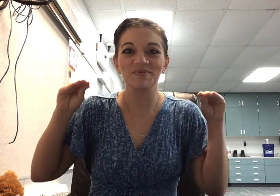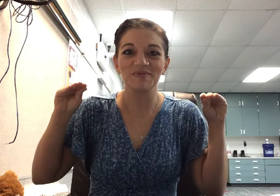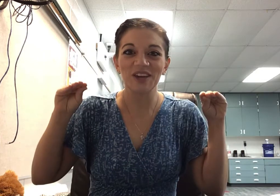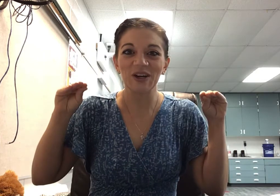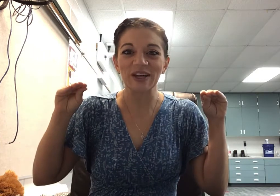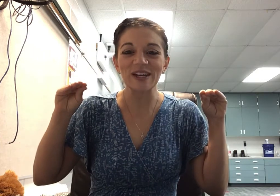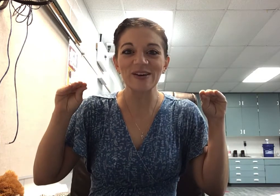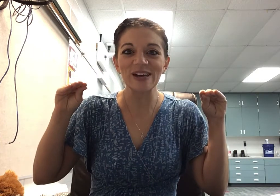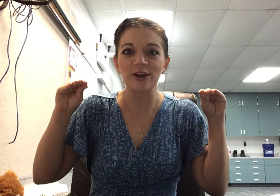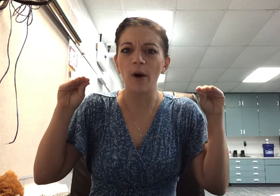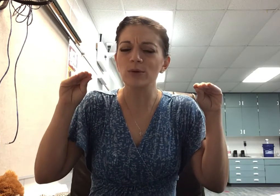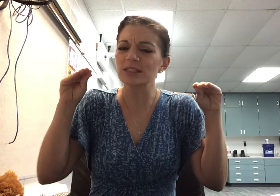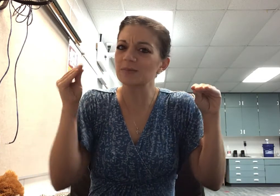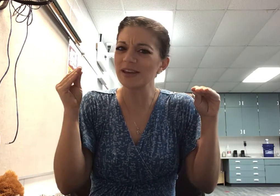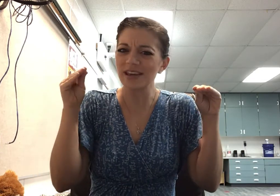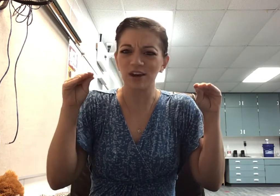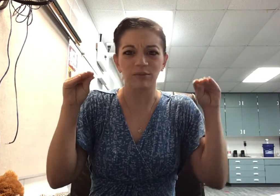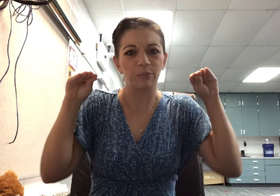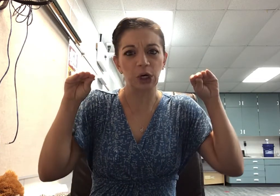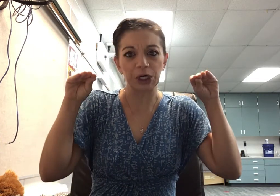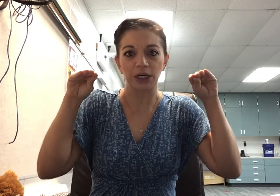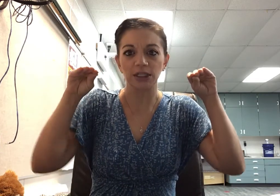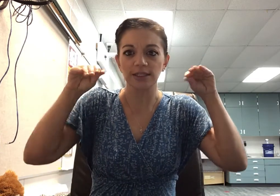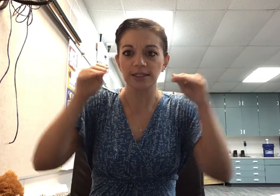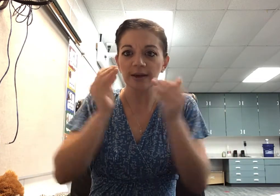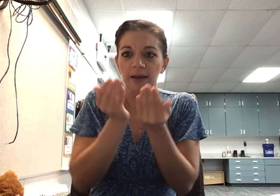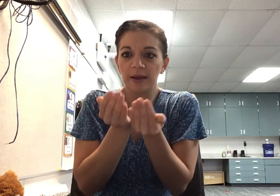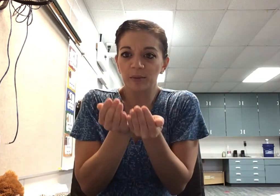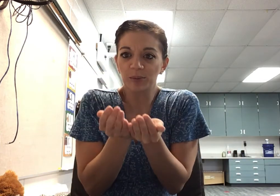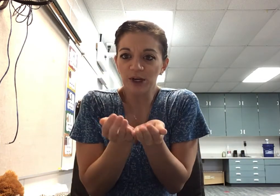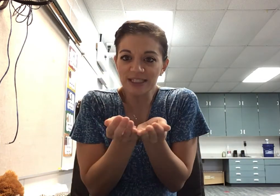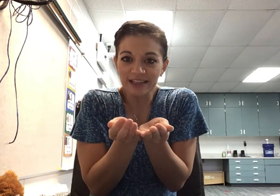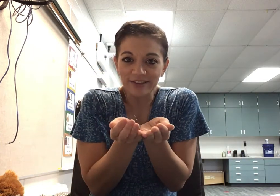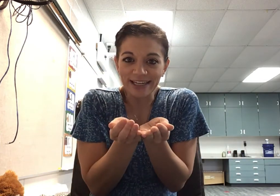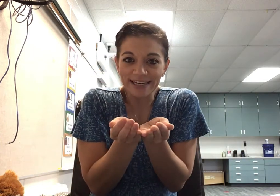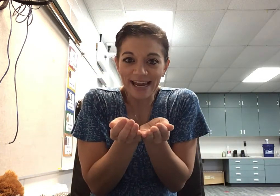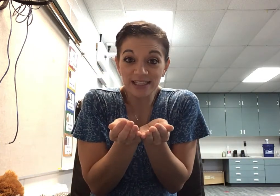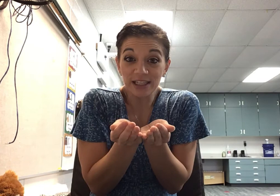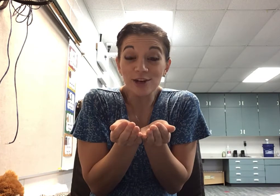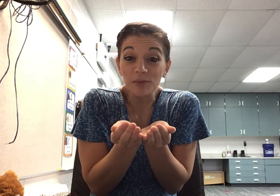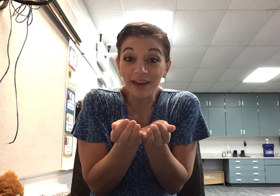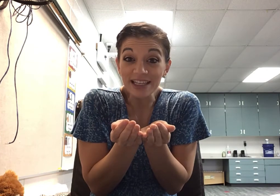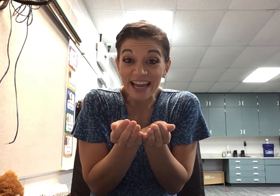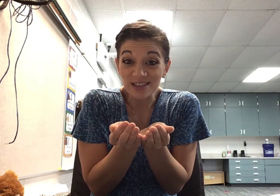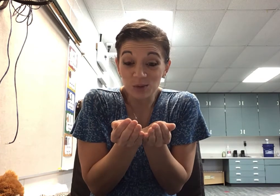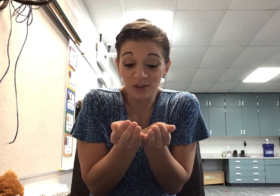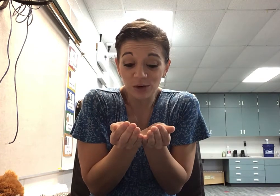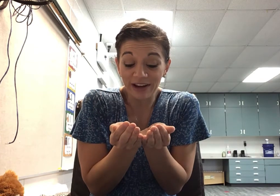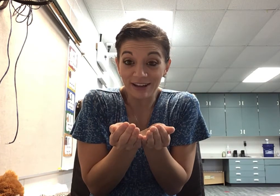Very good. Oh, speaking of birds. Birds live in a nest. Can you make a nest with your hands?